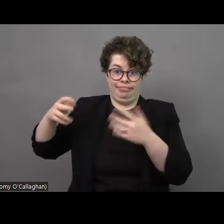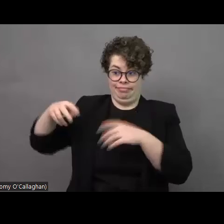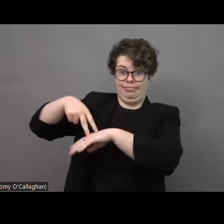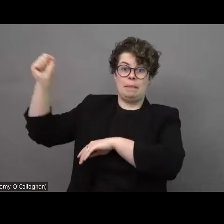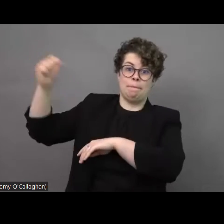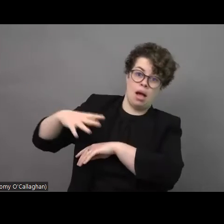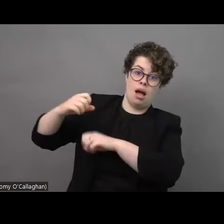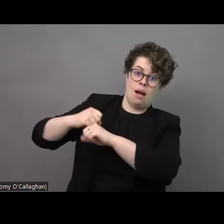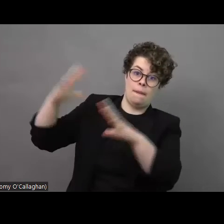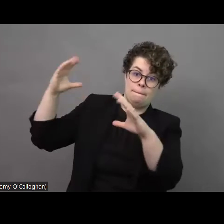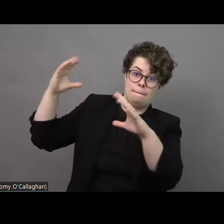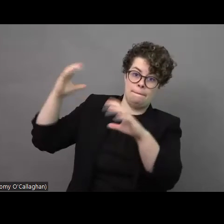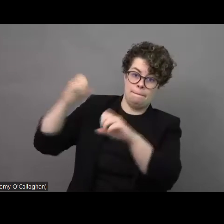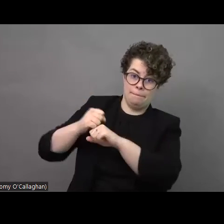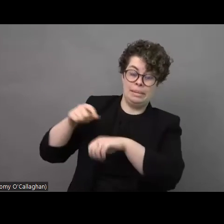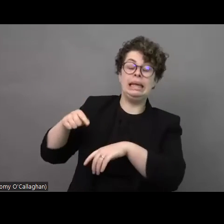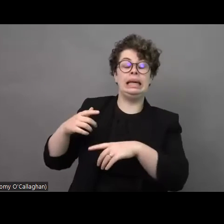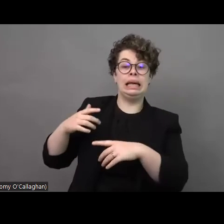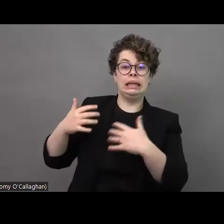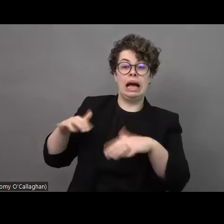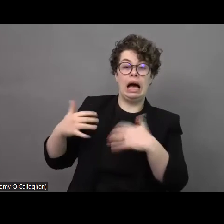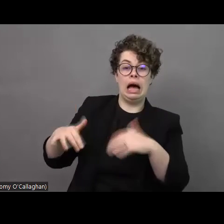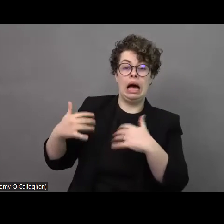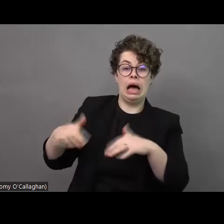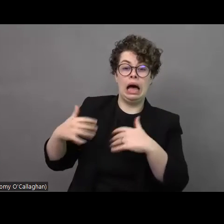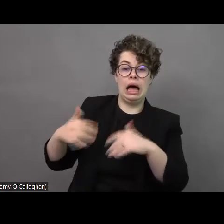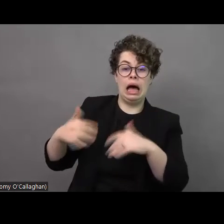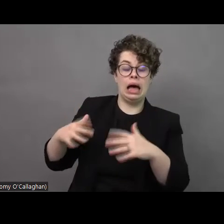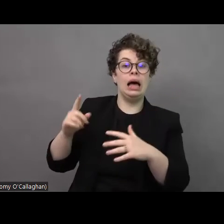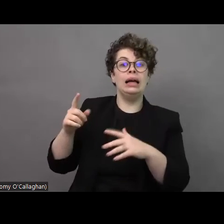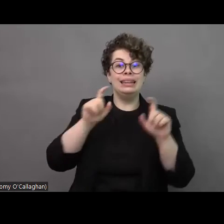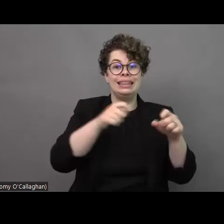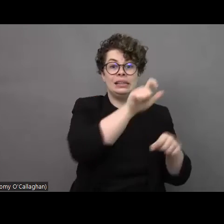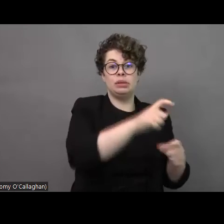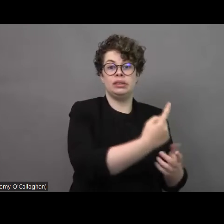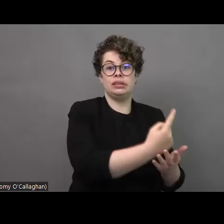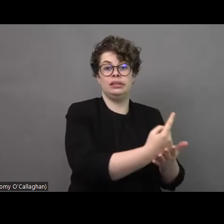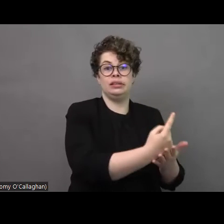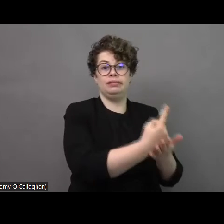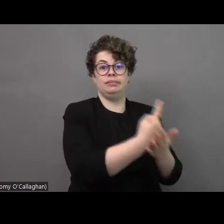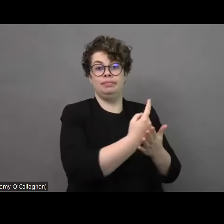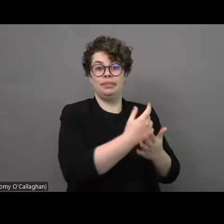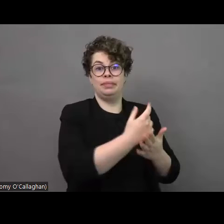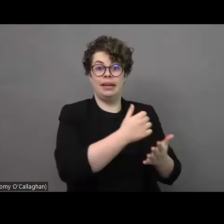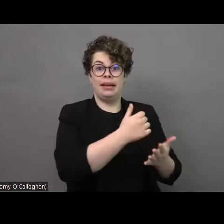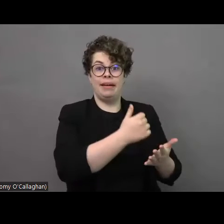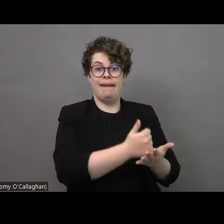medical care he died within two days. He was dying for two days and he was buried in his yard